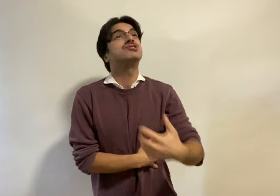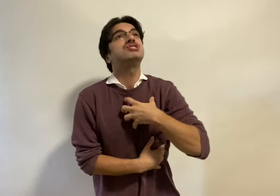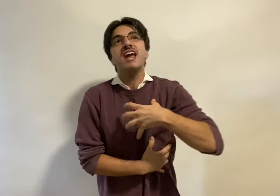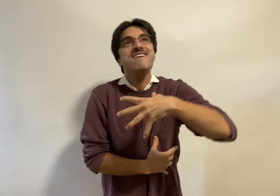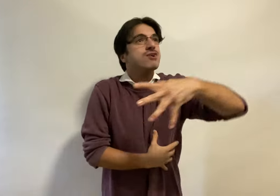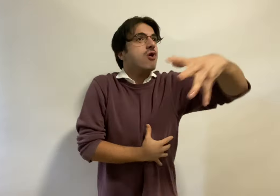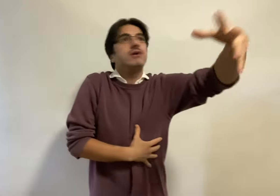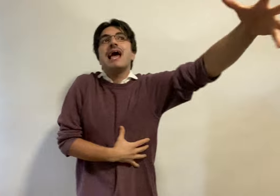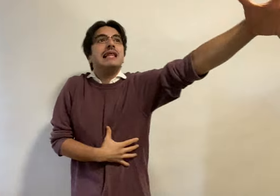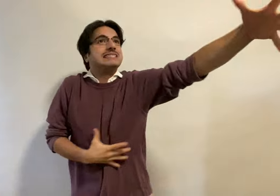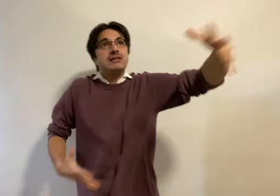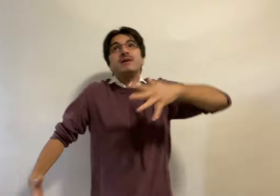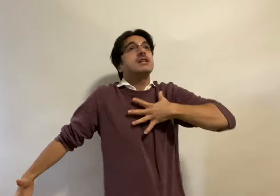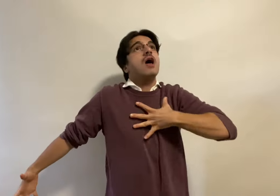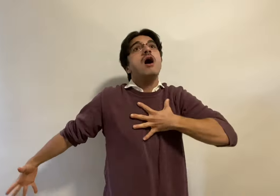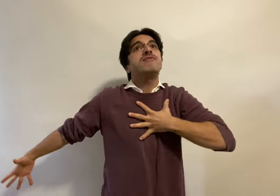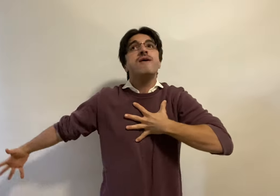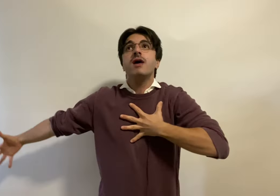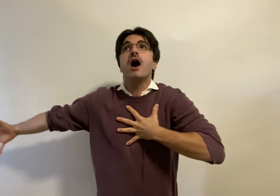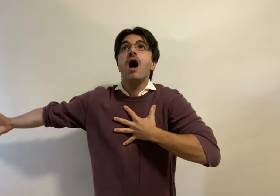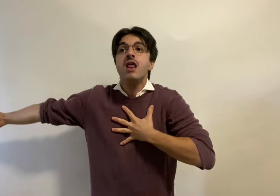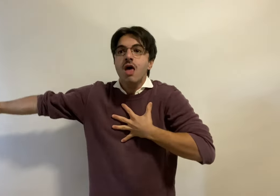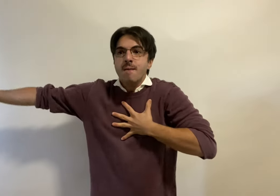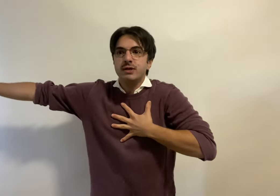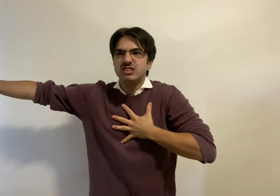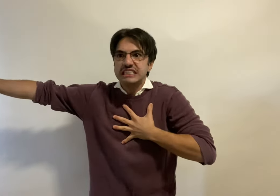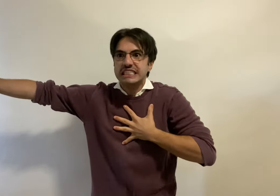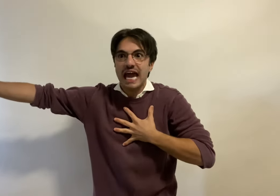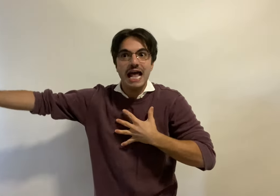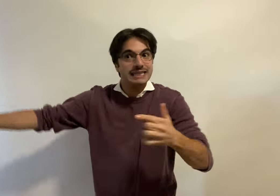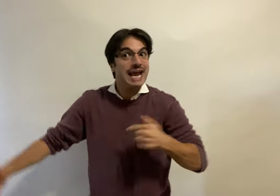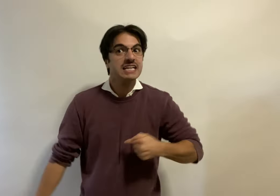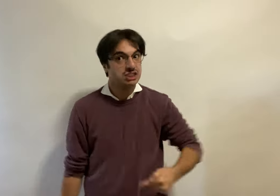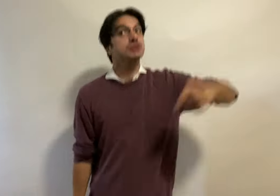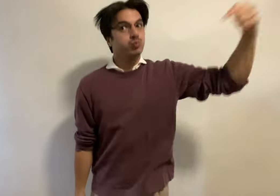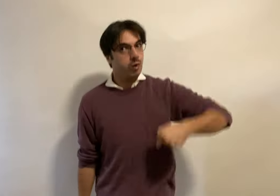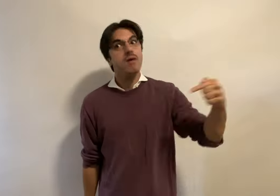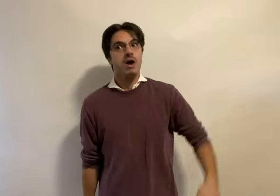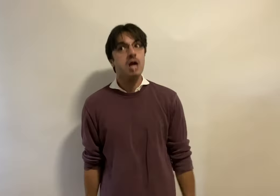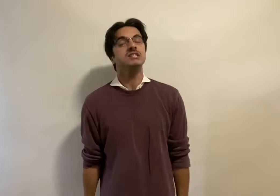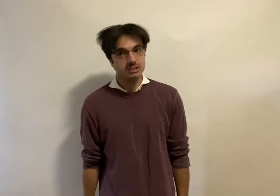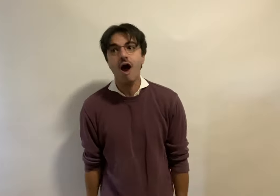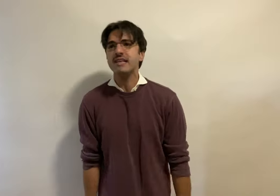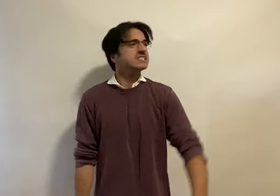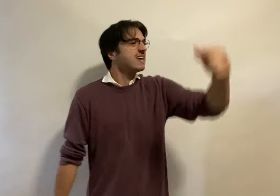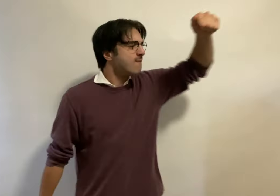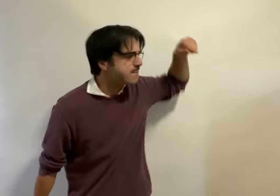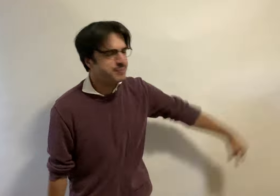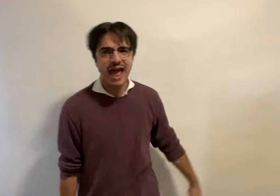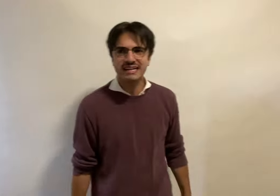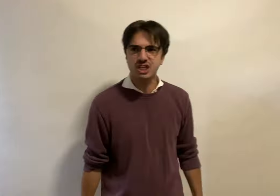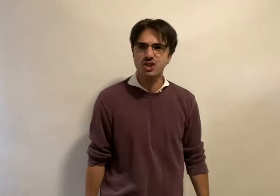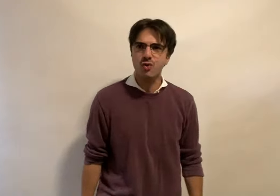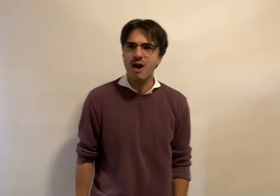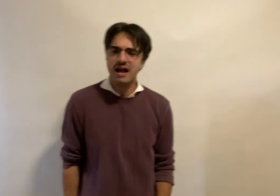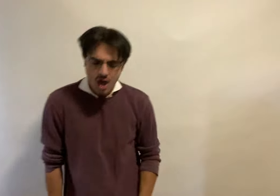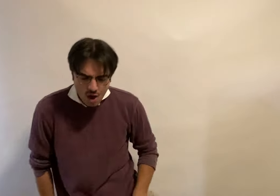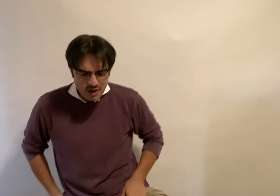save the whole galaxy with love from a heart But you sexy cat ladies is where I'm gonna start Yes, I went back to the rock with